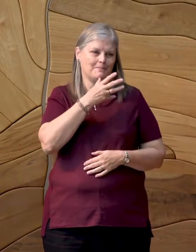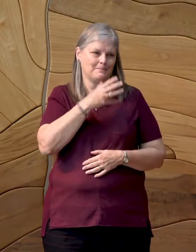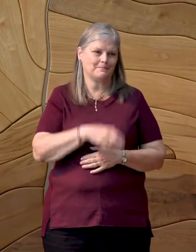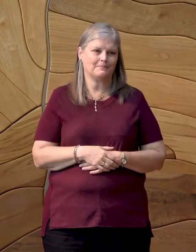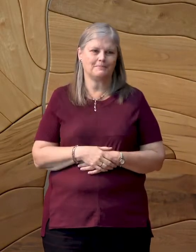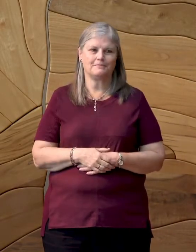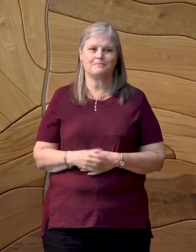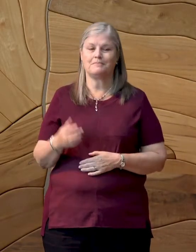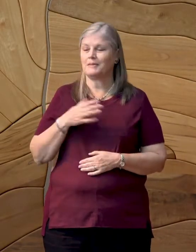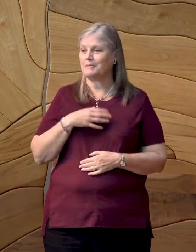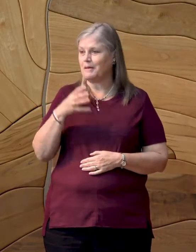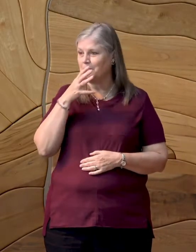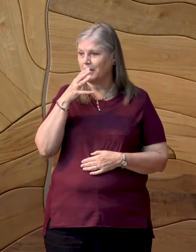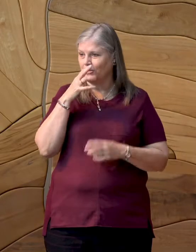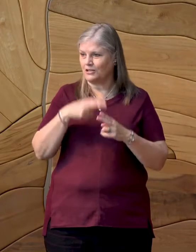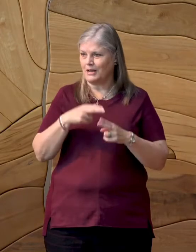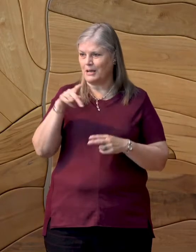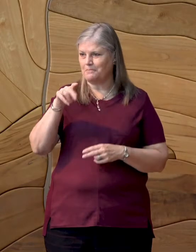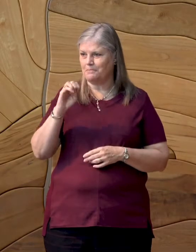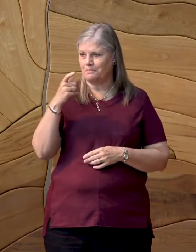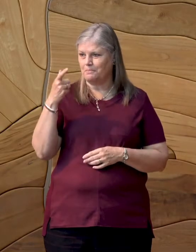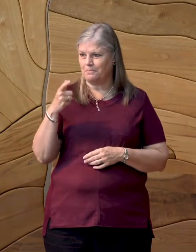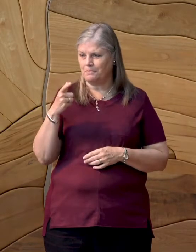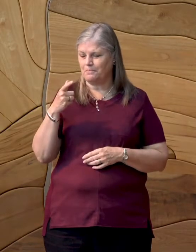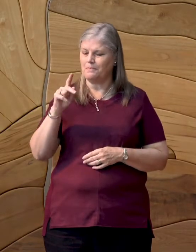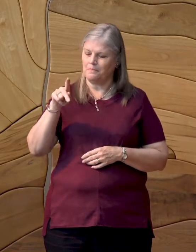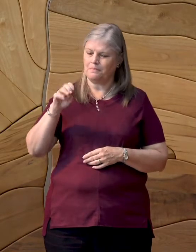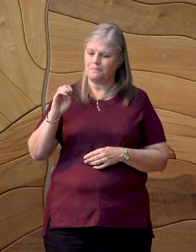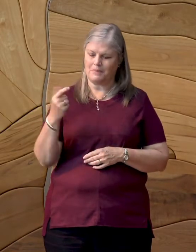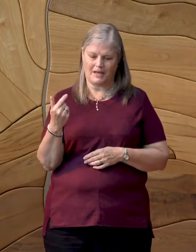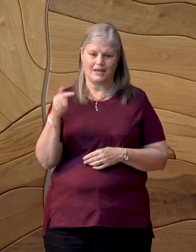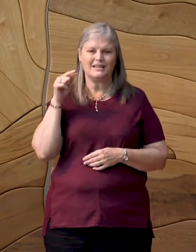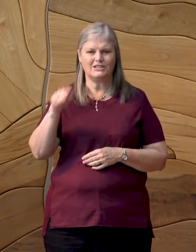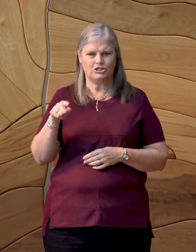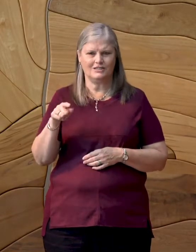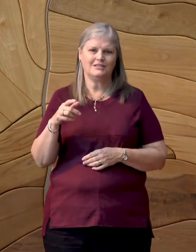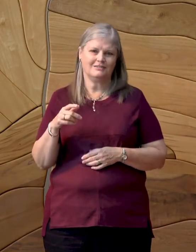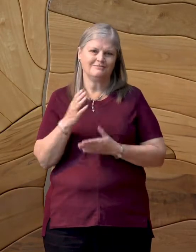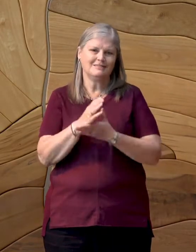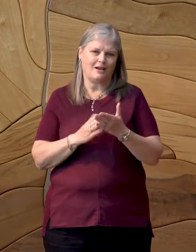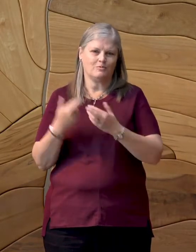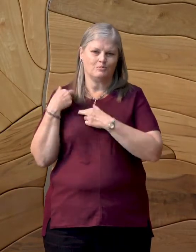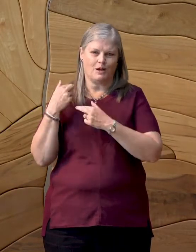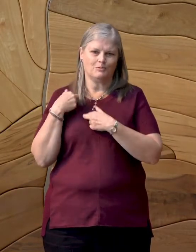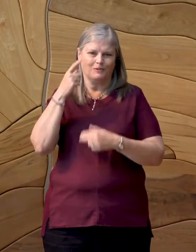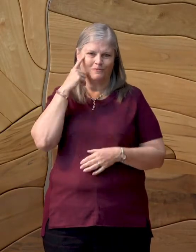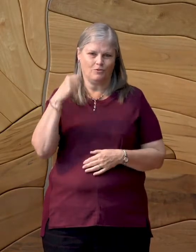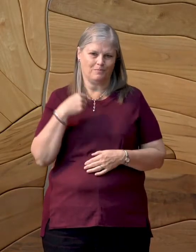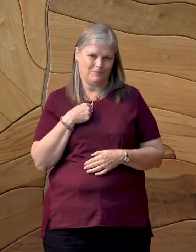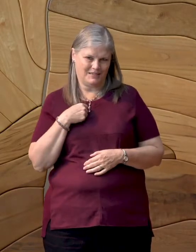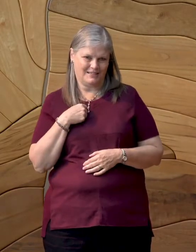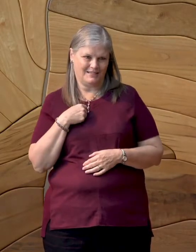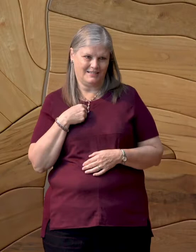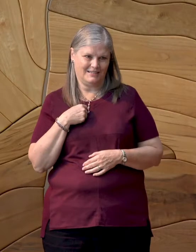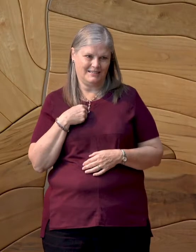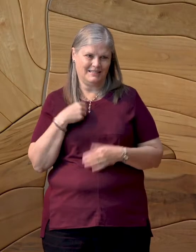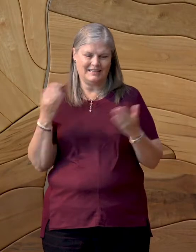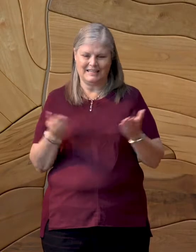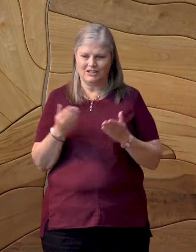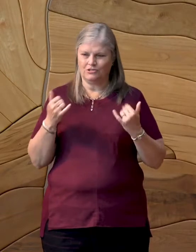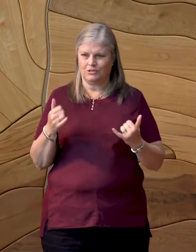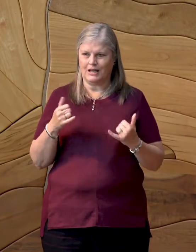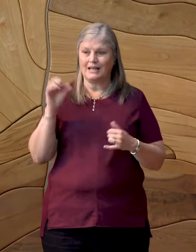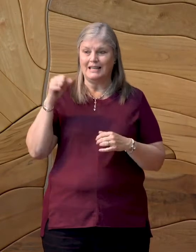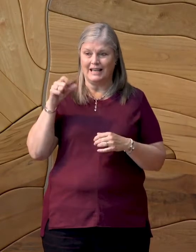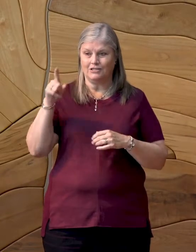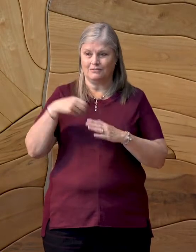My mother, Peg, is at least partly responsible for me being here today. Beyond getting me into